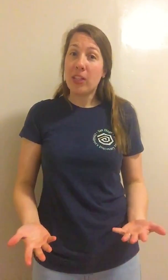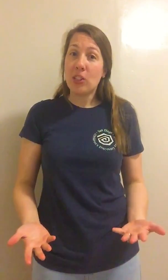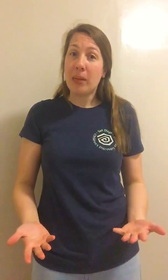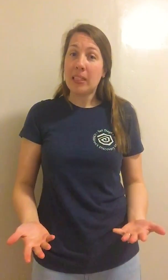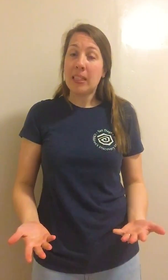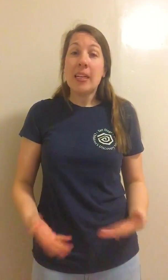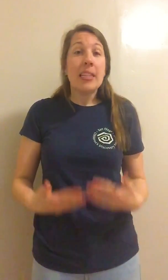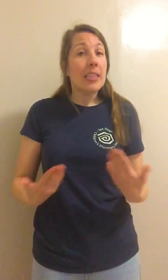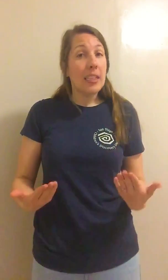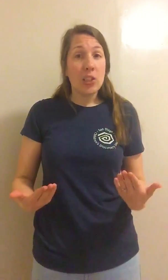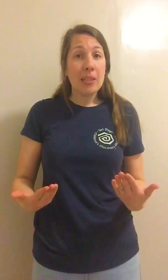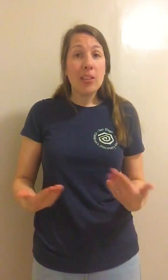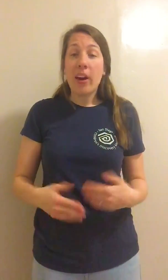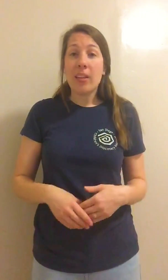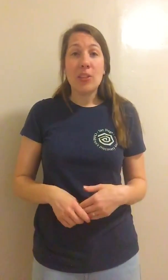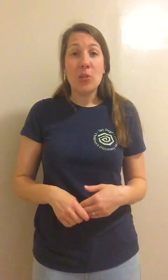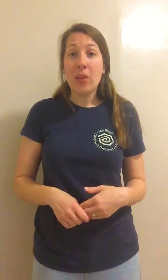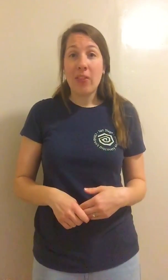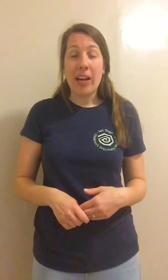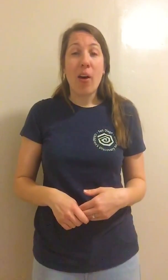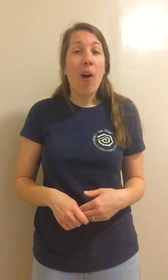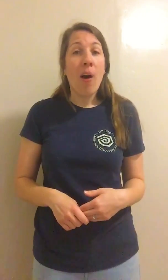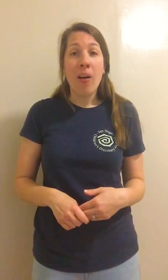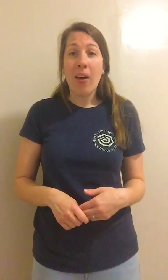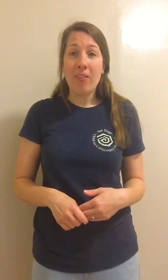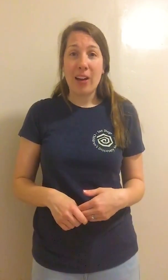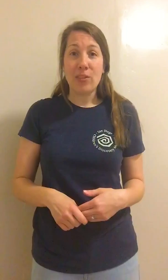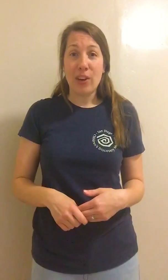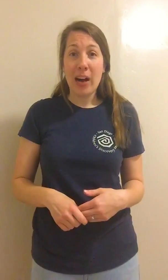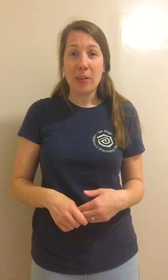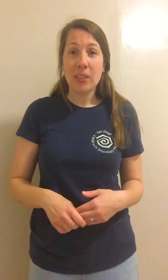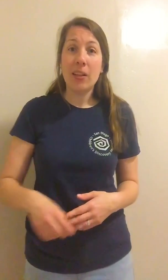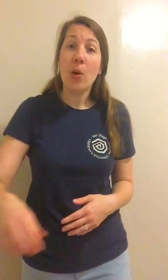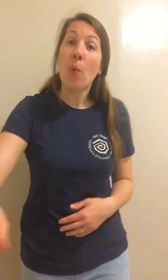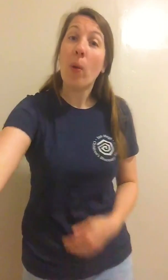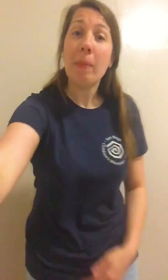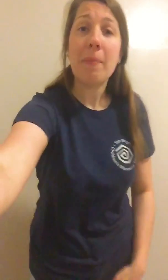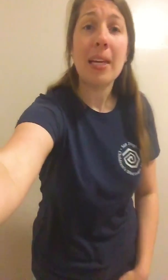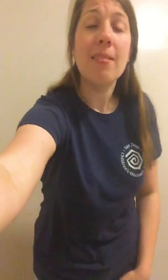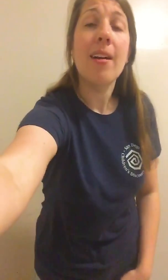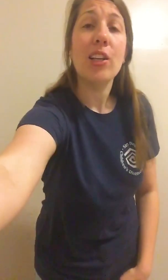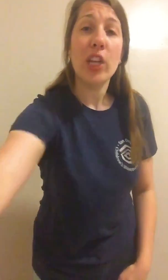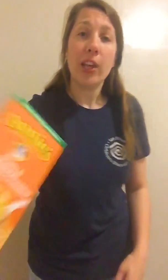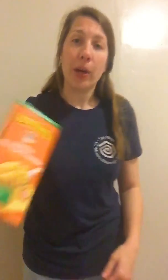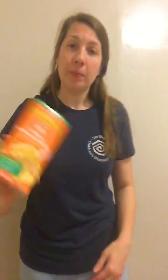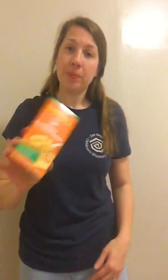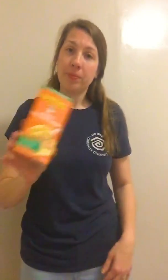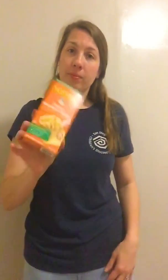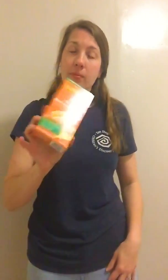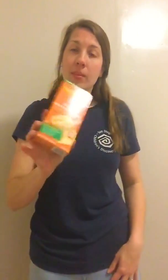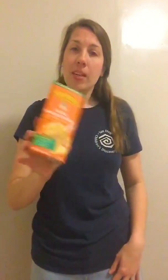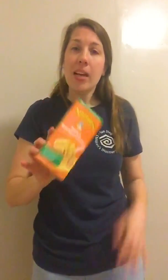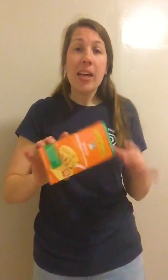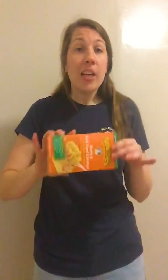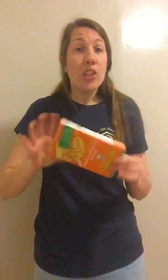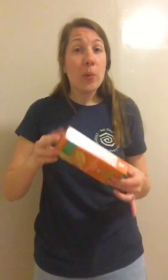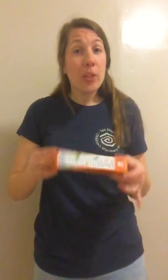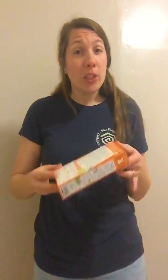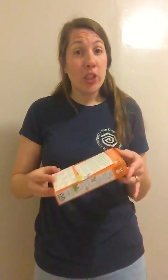instruments. These instruments are things you can find all around your house. One might be a shaker. You can use a